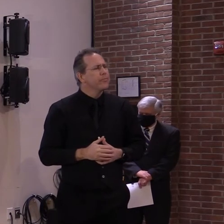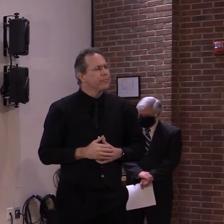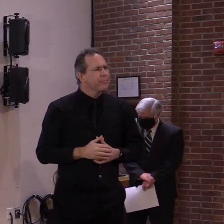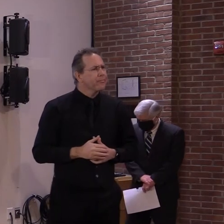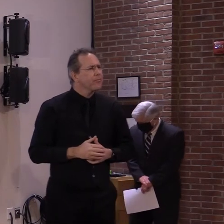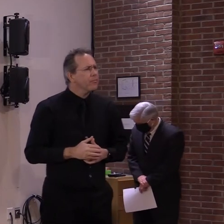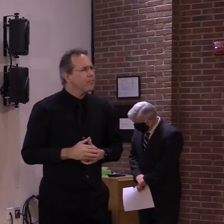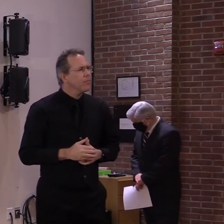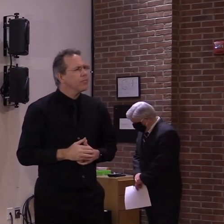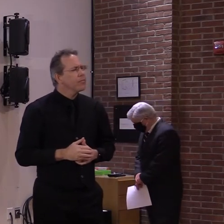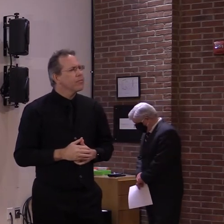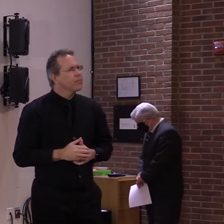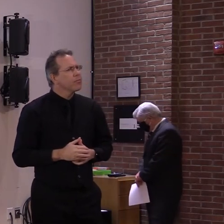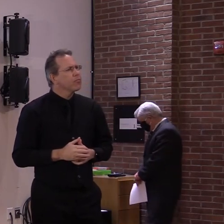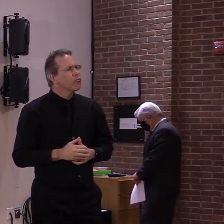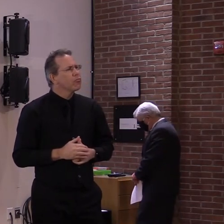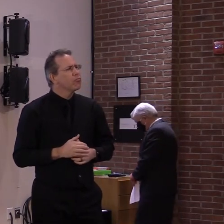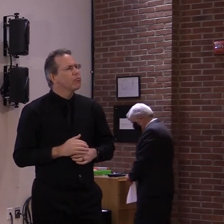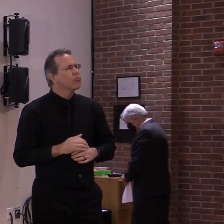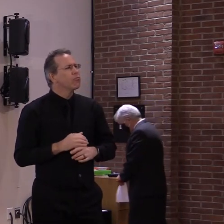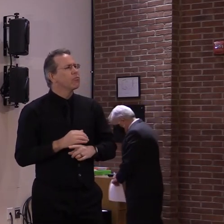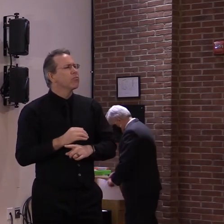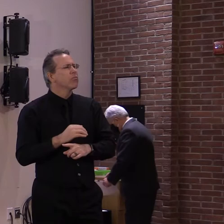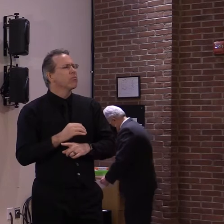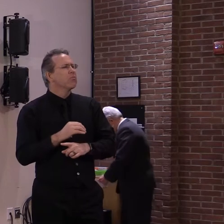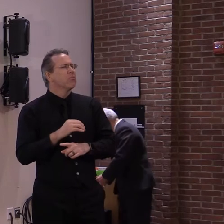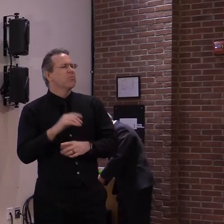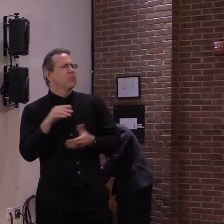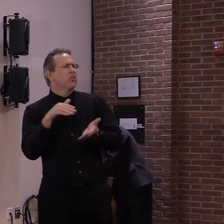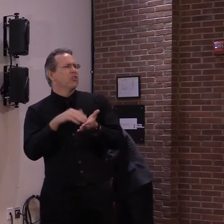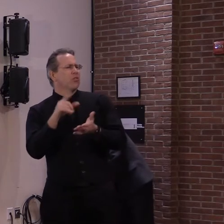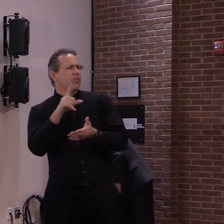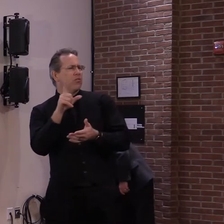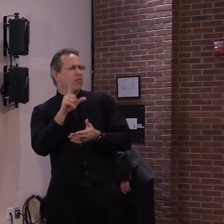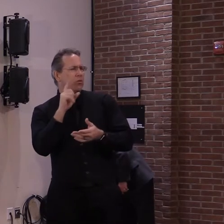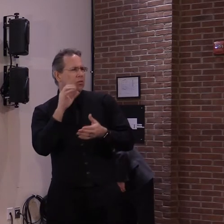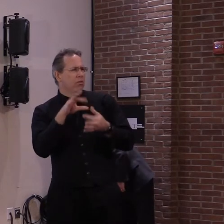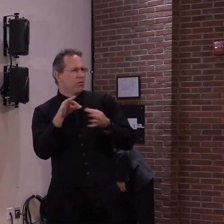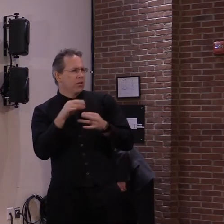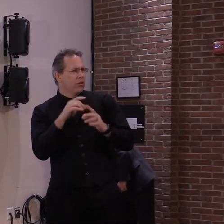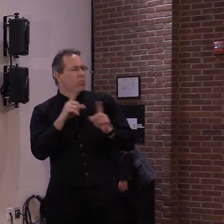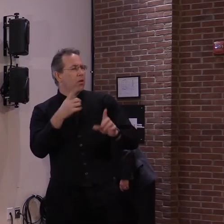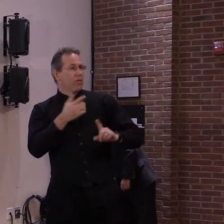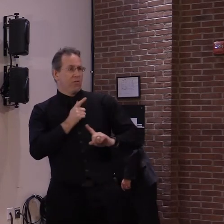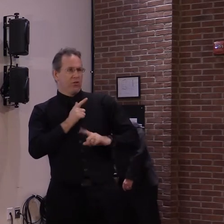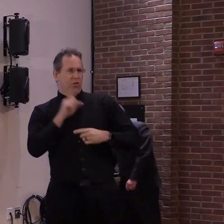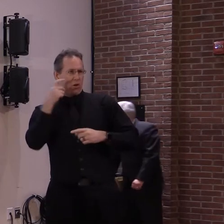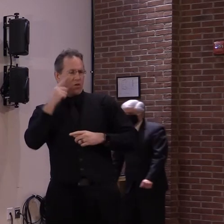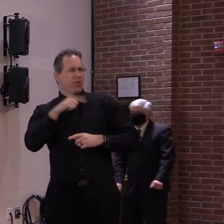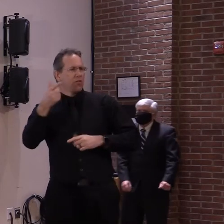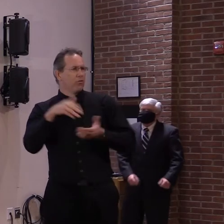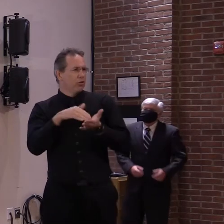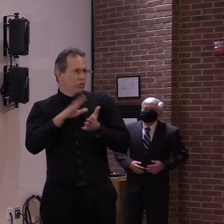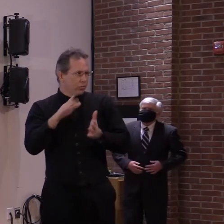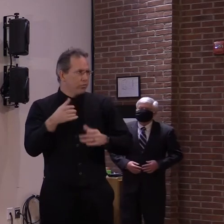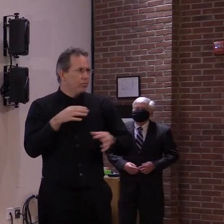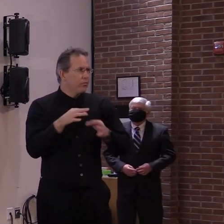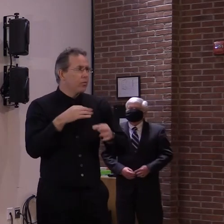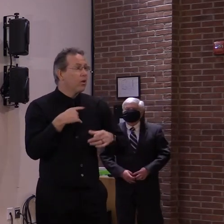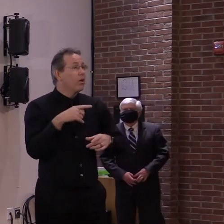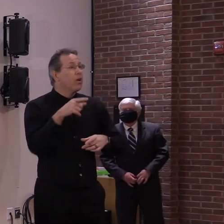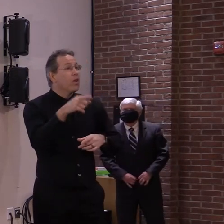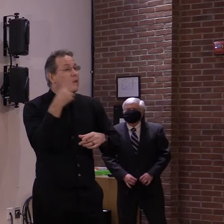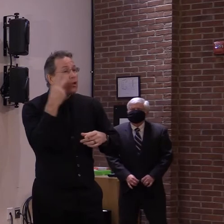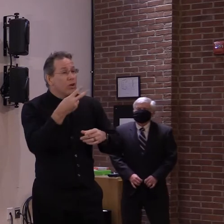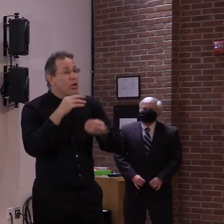answer that, but, uh, from our standpoint, we looked at the data. Um, it seemed 65 and over, where were, uh,